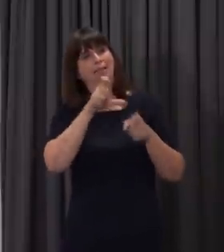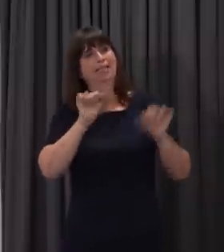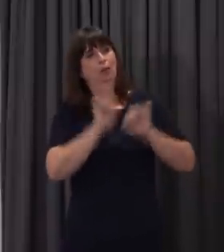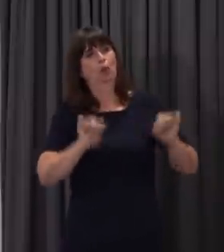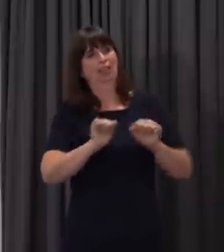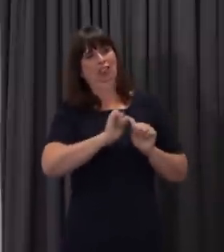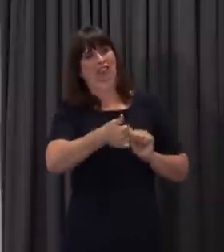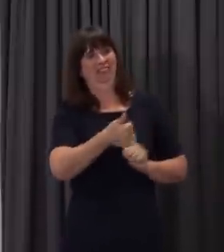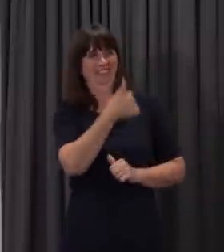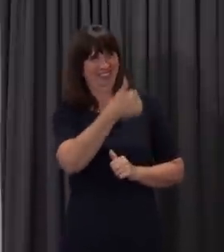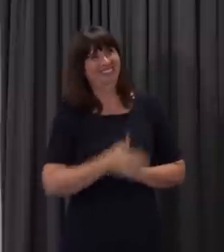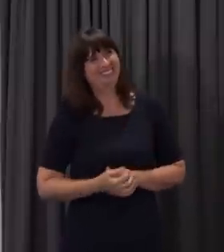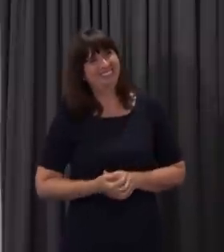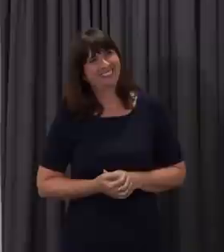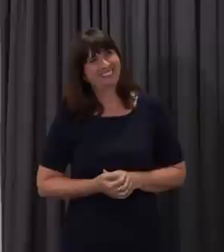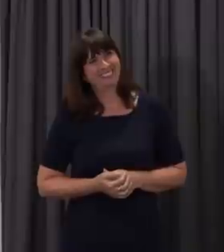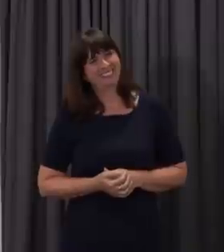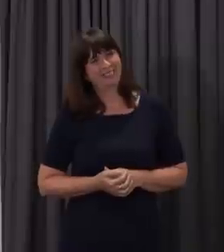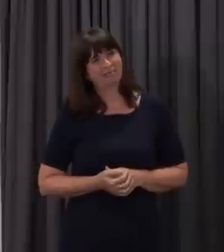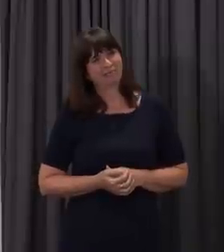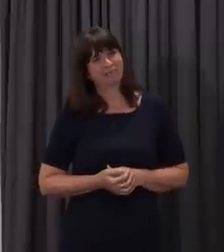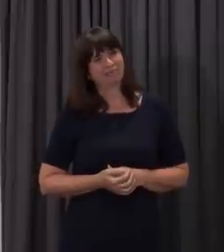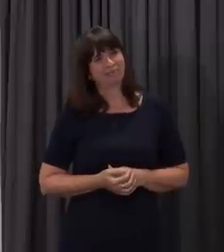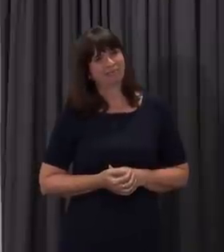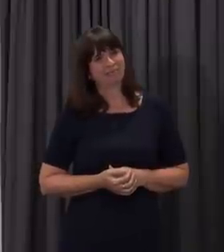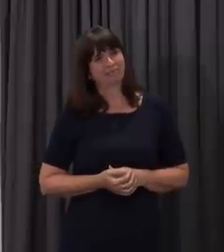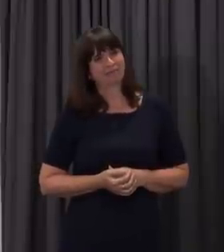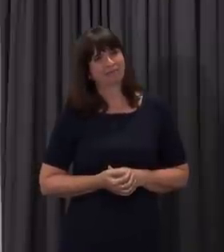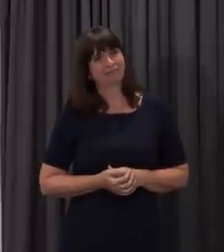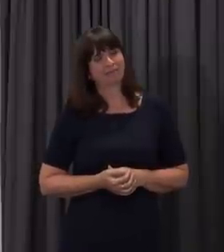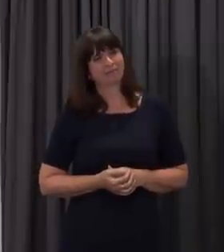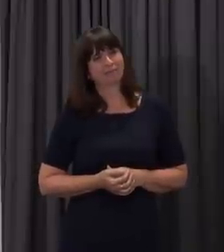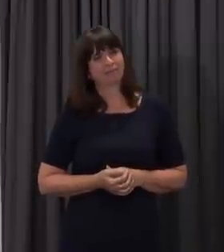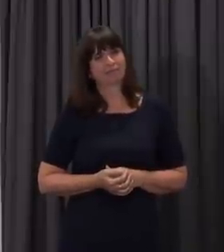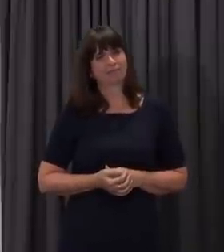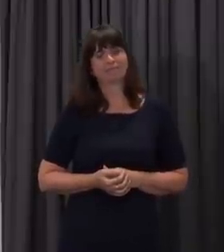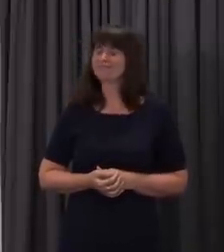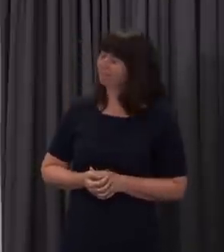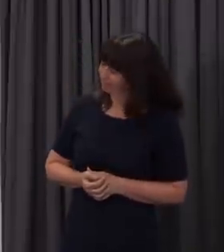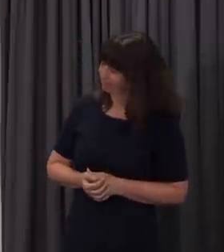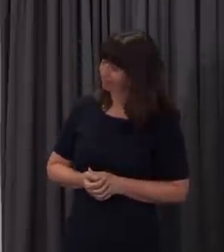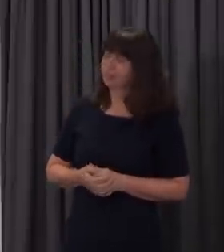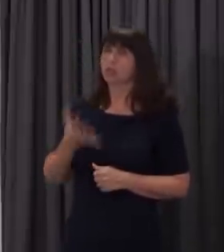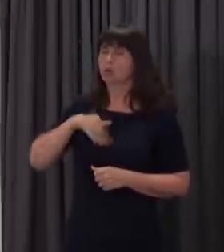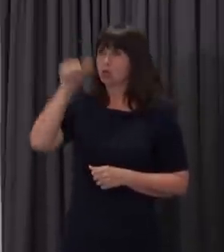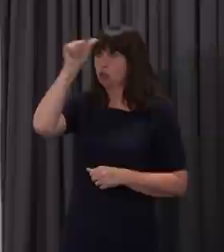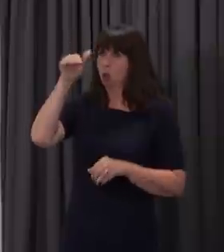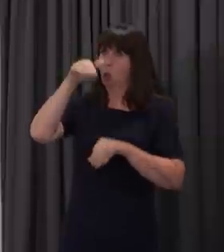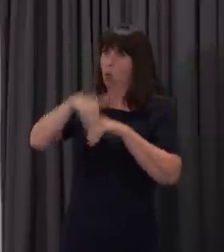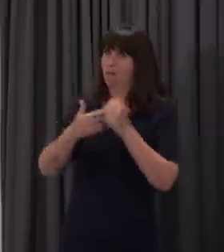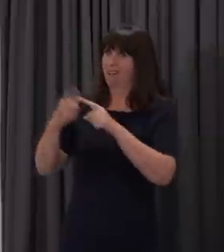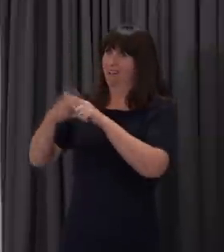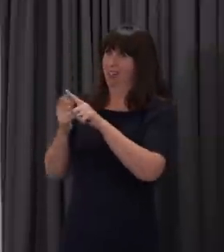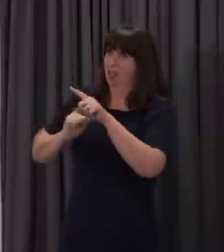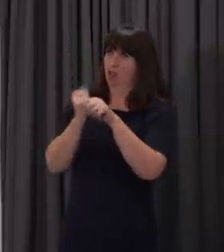waiting. Good afternoon, Dan. Thank you, Education Minister. Good afternoon. Can I start by asking about the Four Nations approach? On some